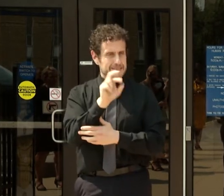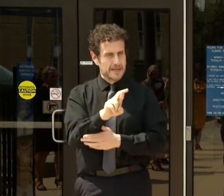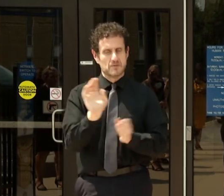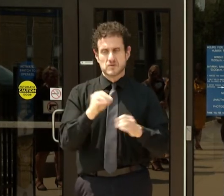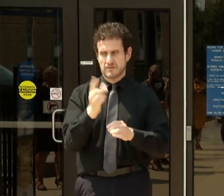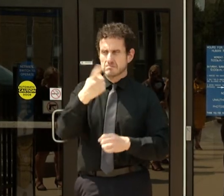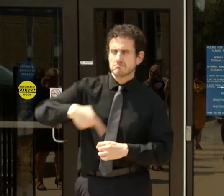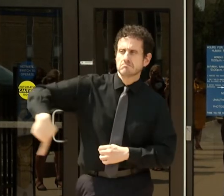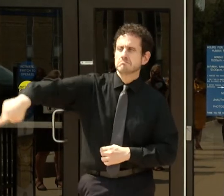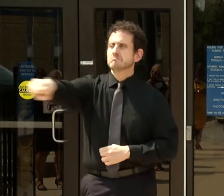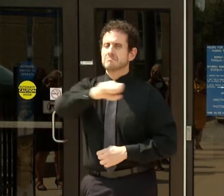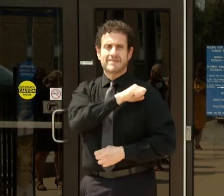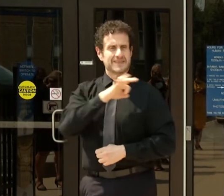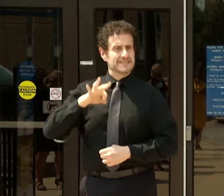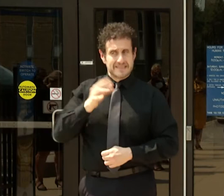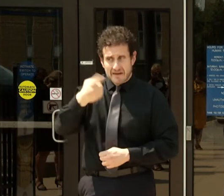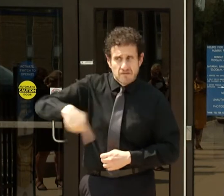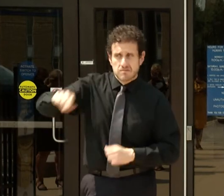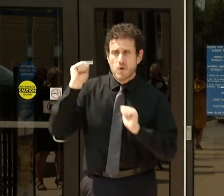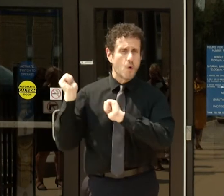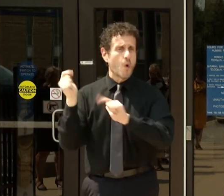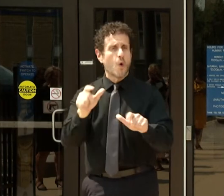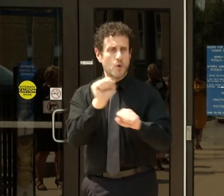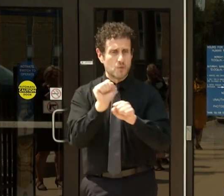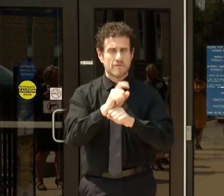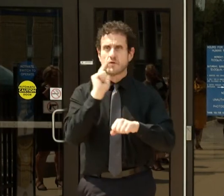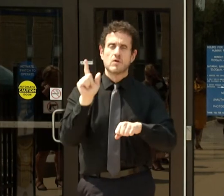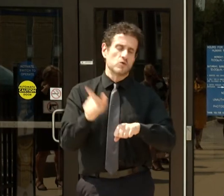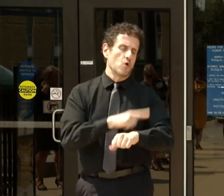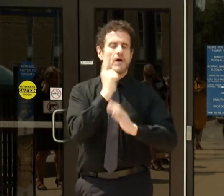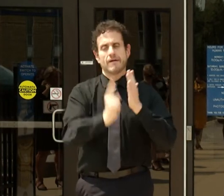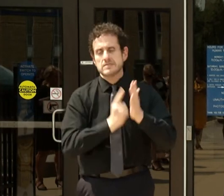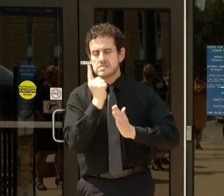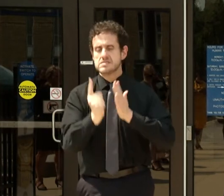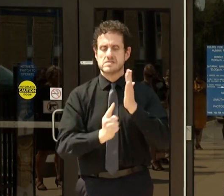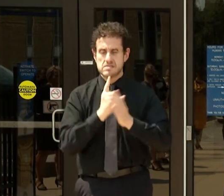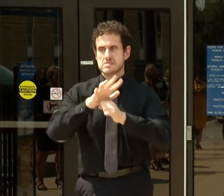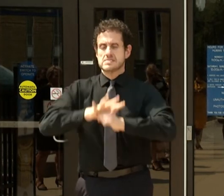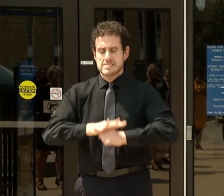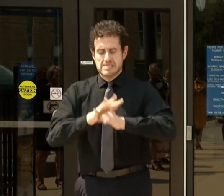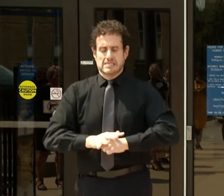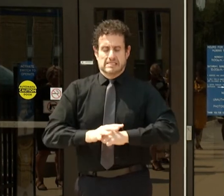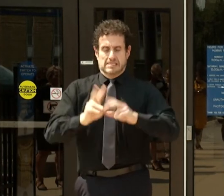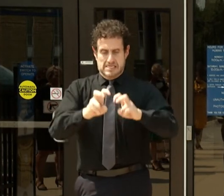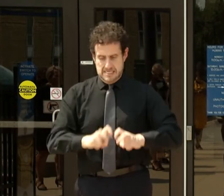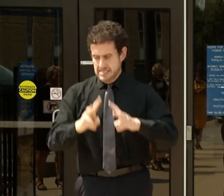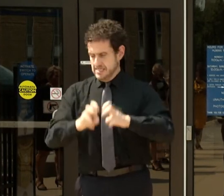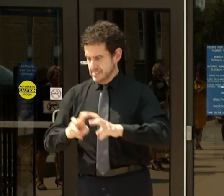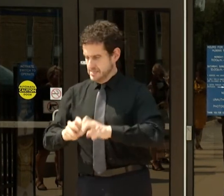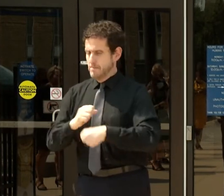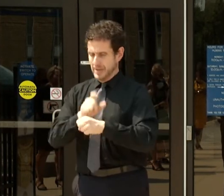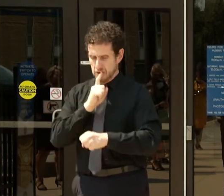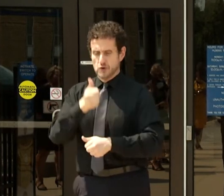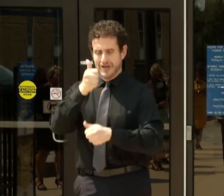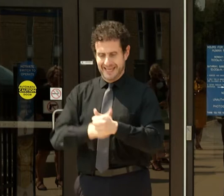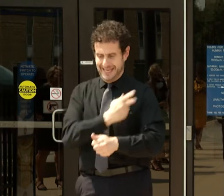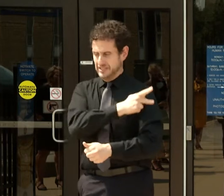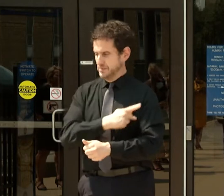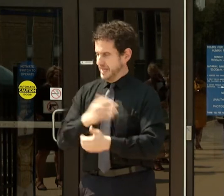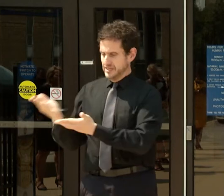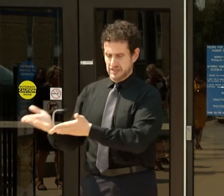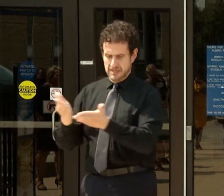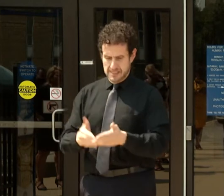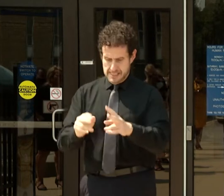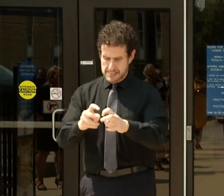worked long hours under a great deal of pressure to ensure that every patient under our care is dealt